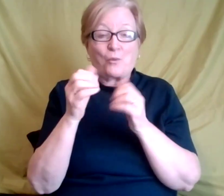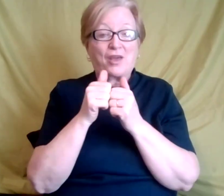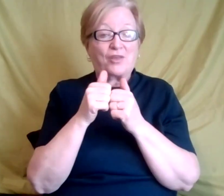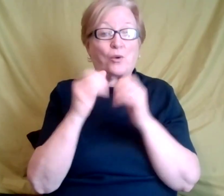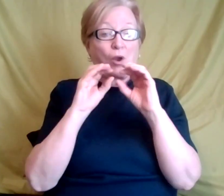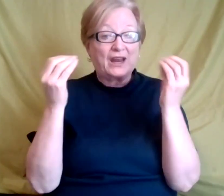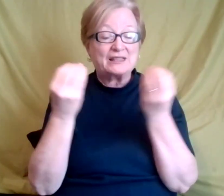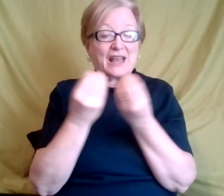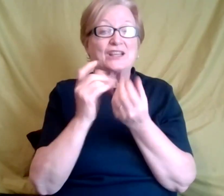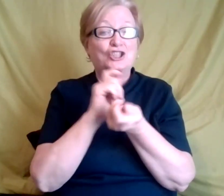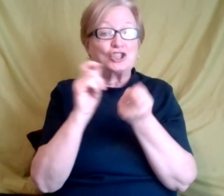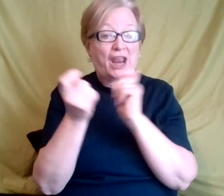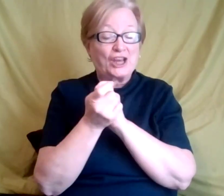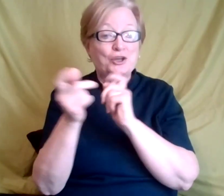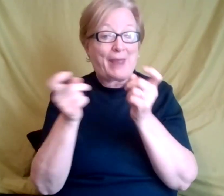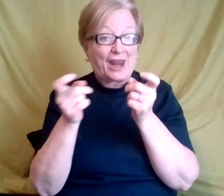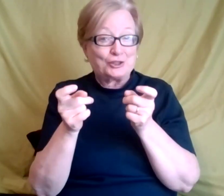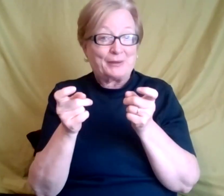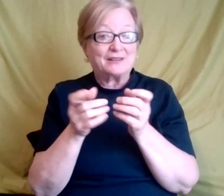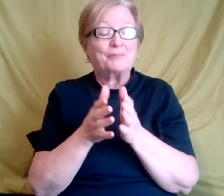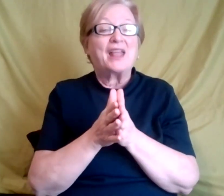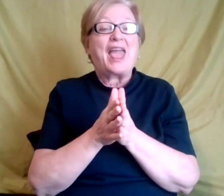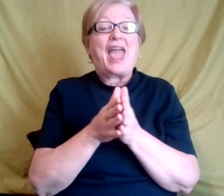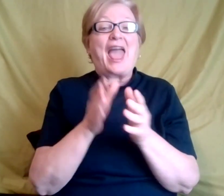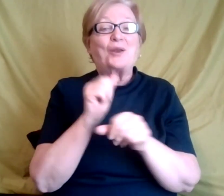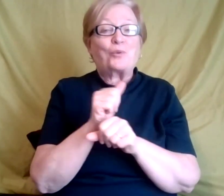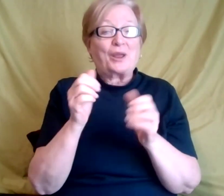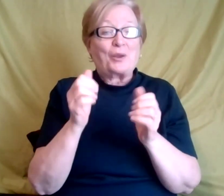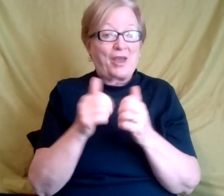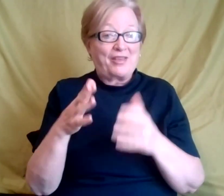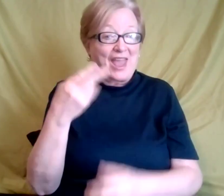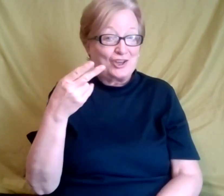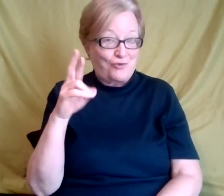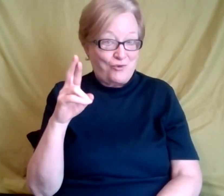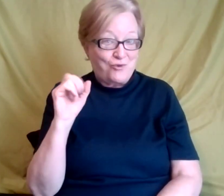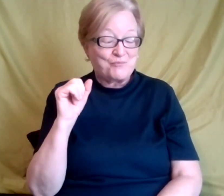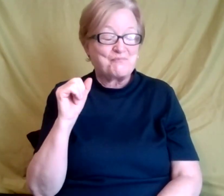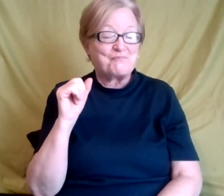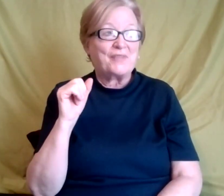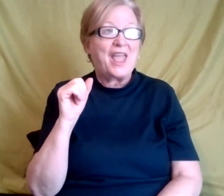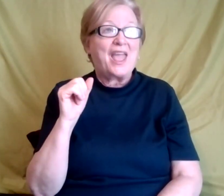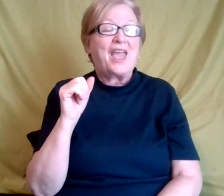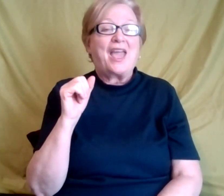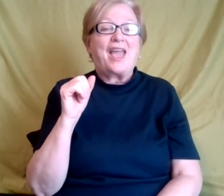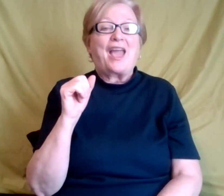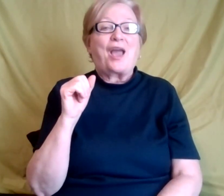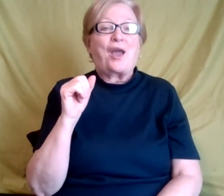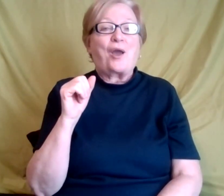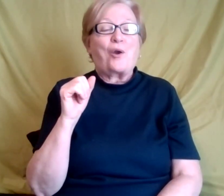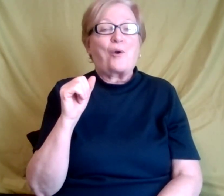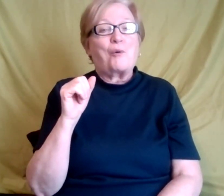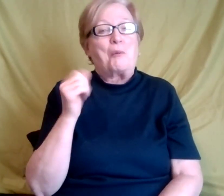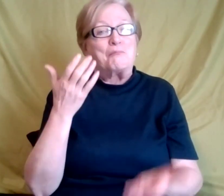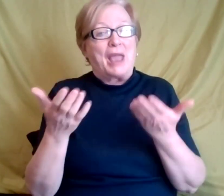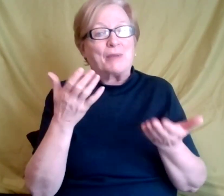change management and working with HR, um, you know, we may want to say